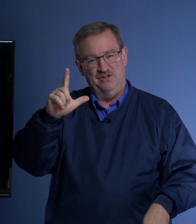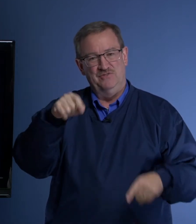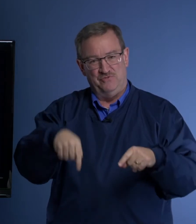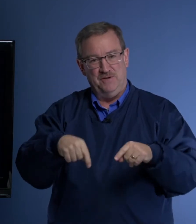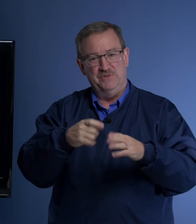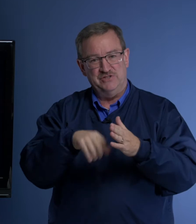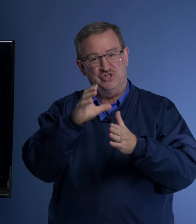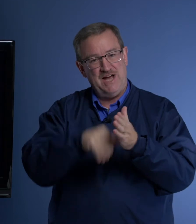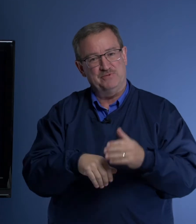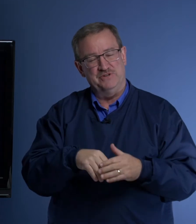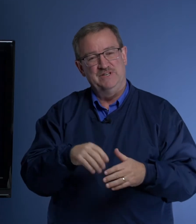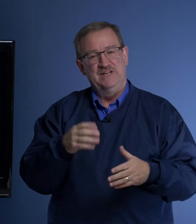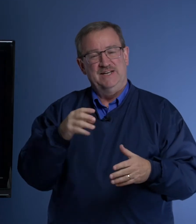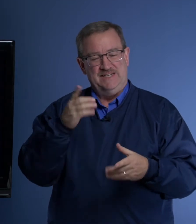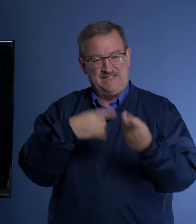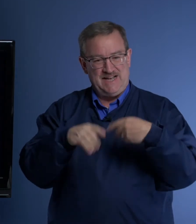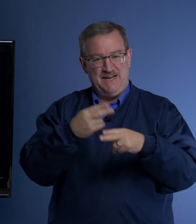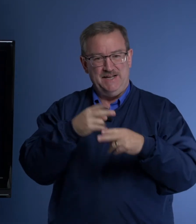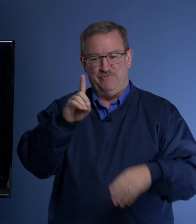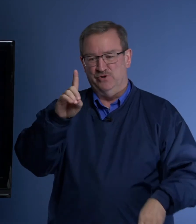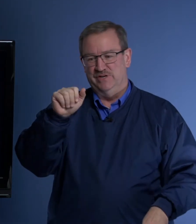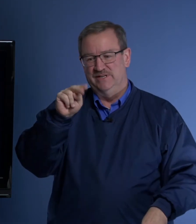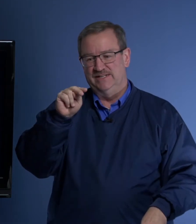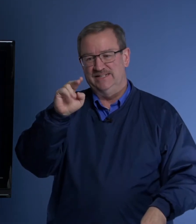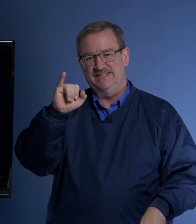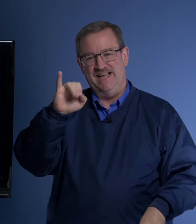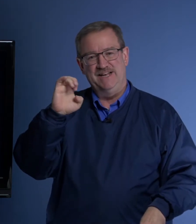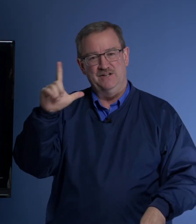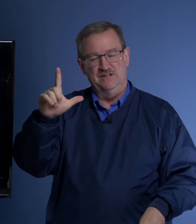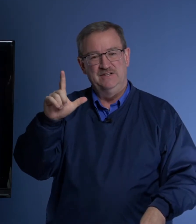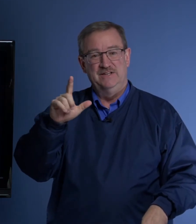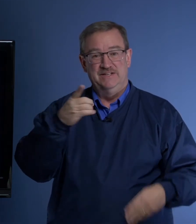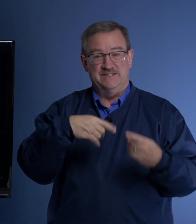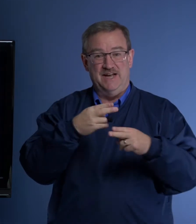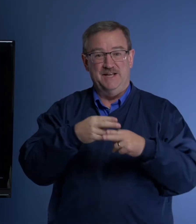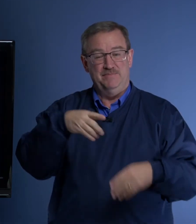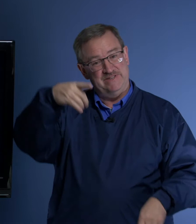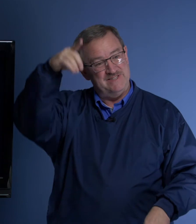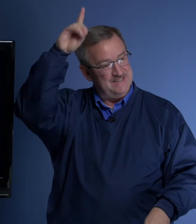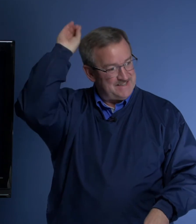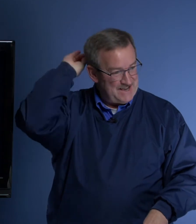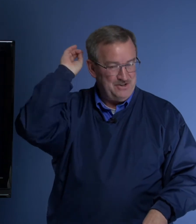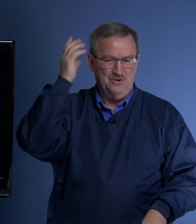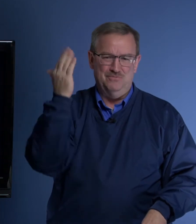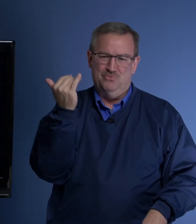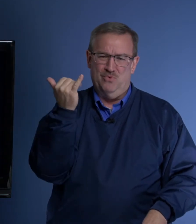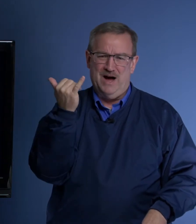from this chapter. His sign name for Daniel, sign name is Daniel. Why?